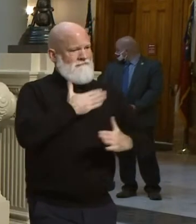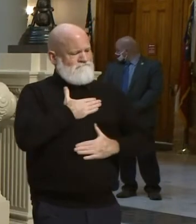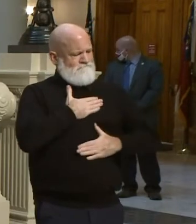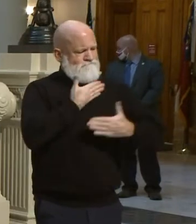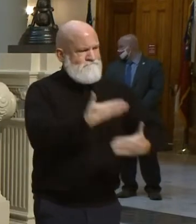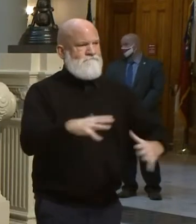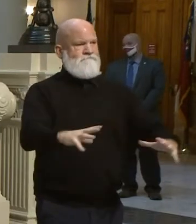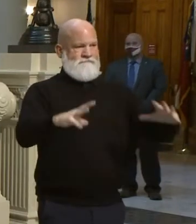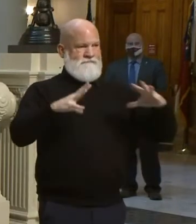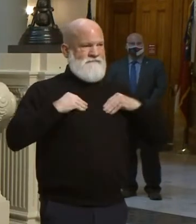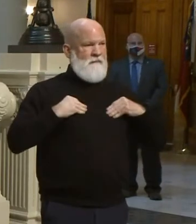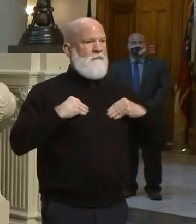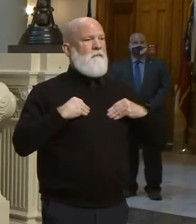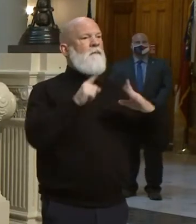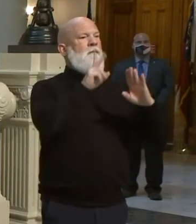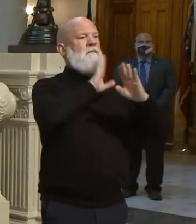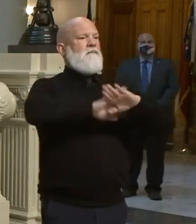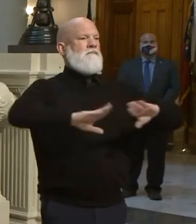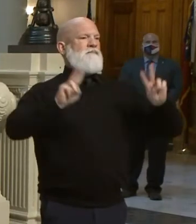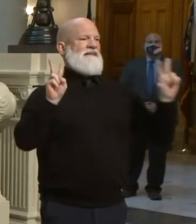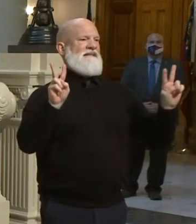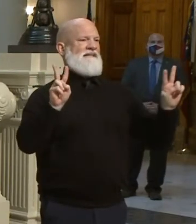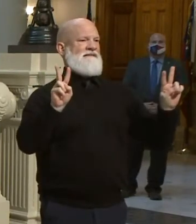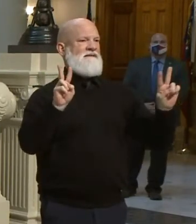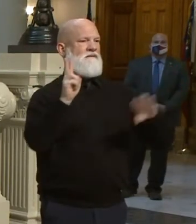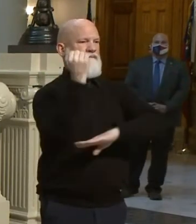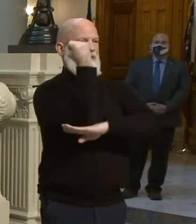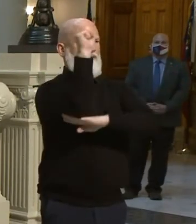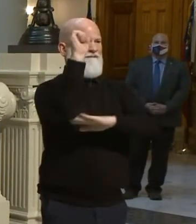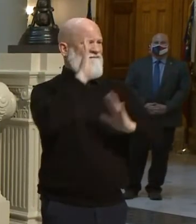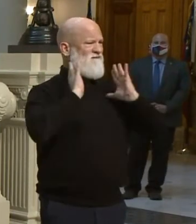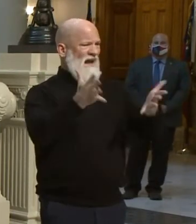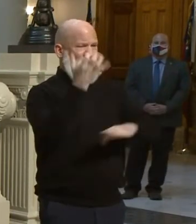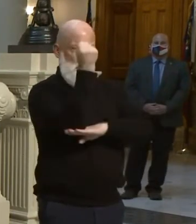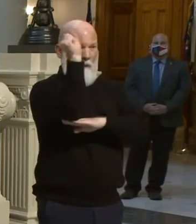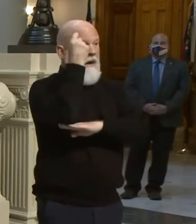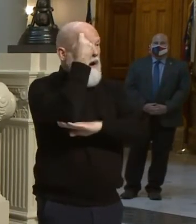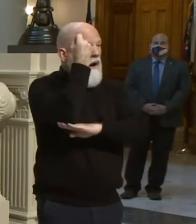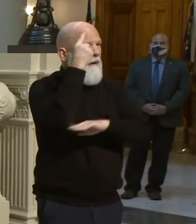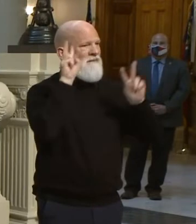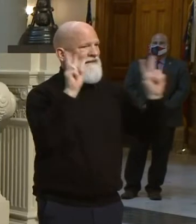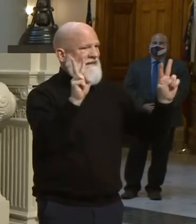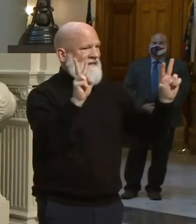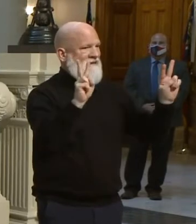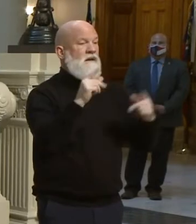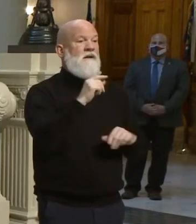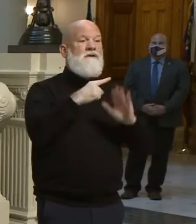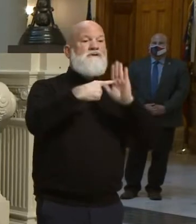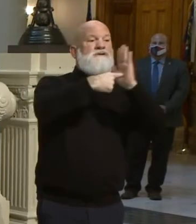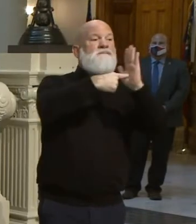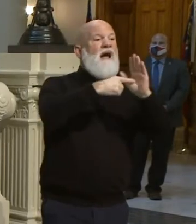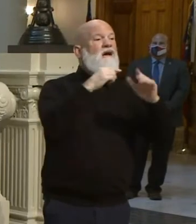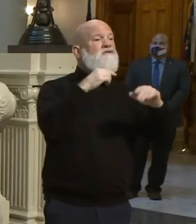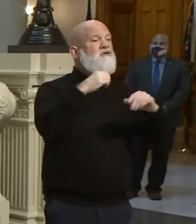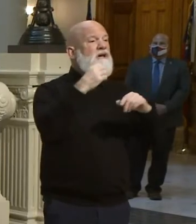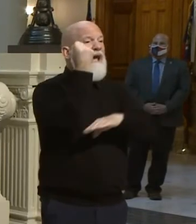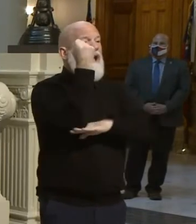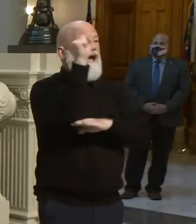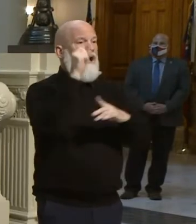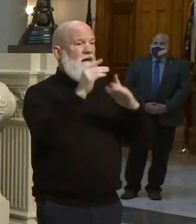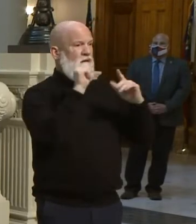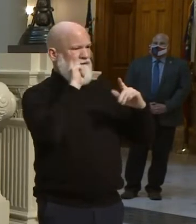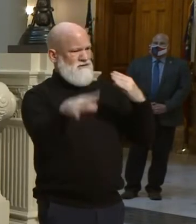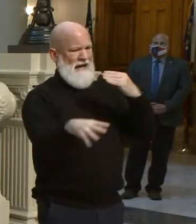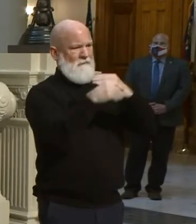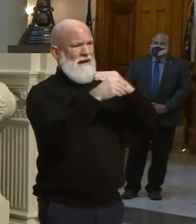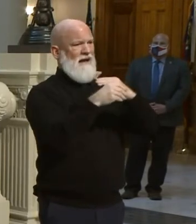and we want to ensure any peaceful demonstrator is able to exercise their First Amendment rights as much as they